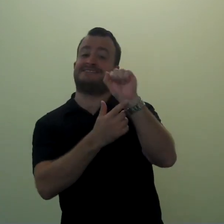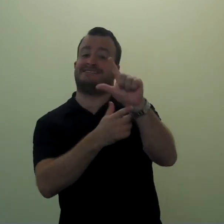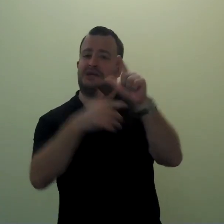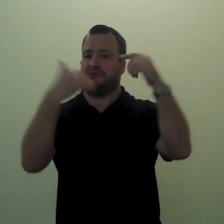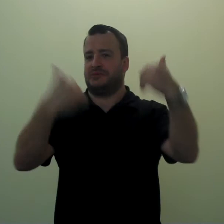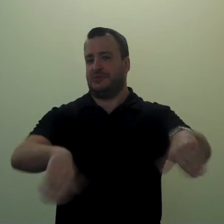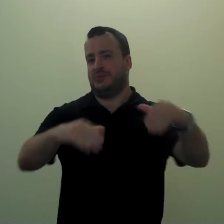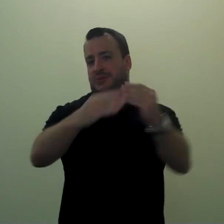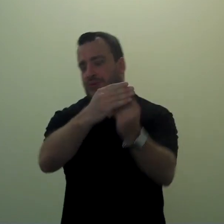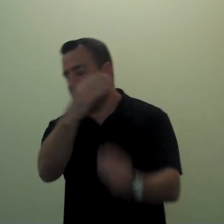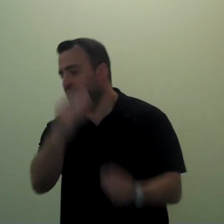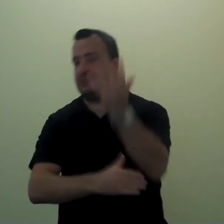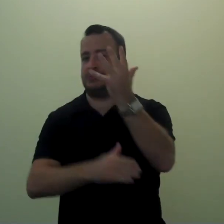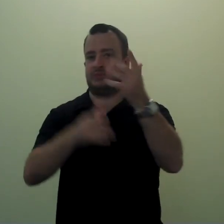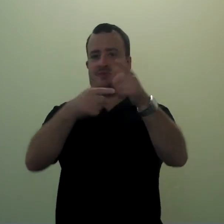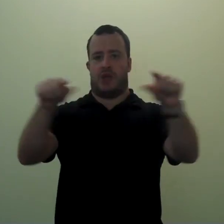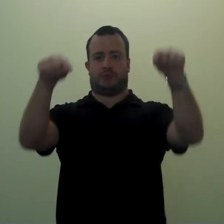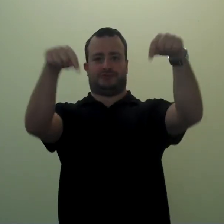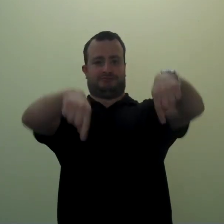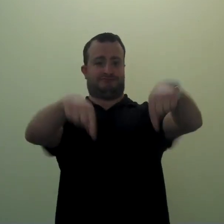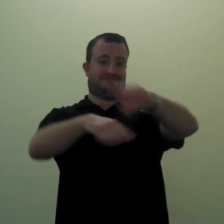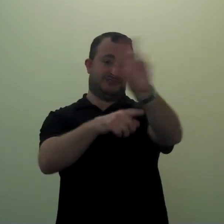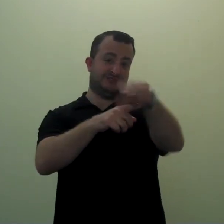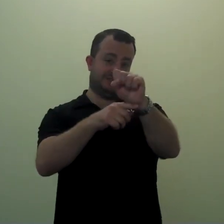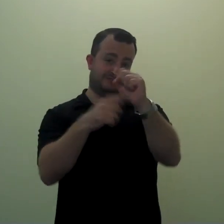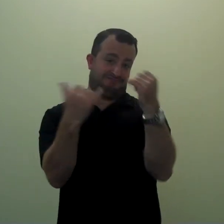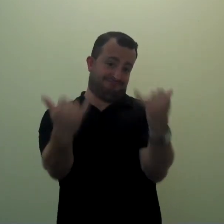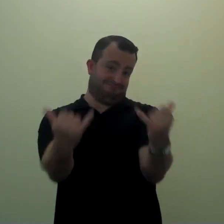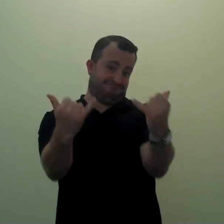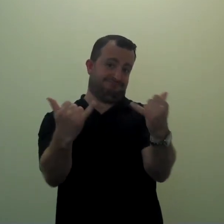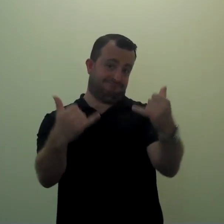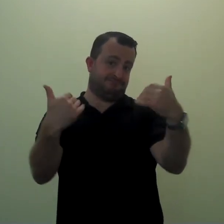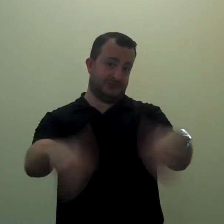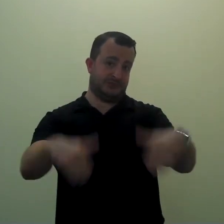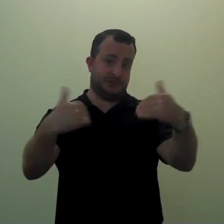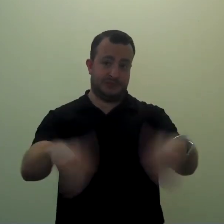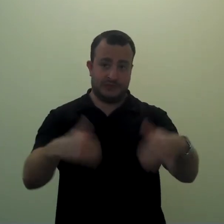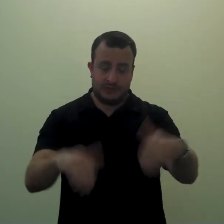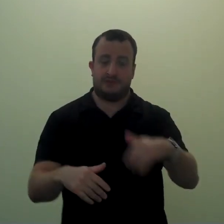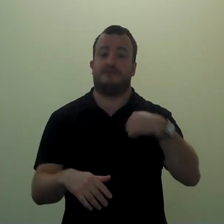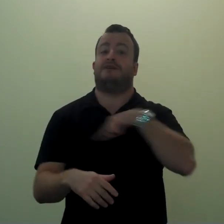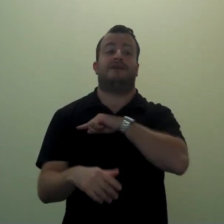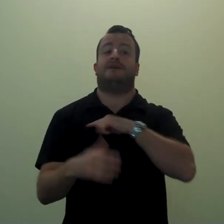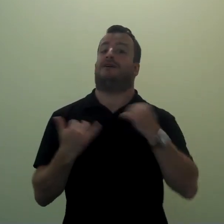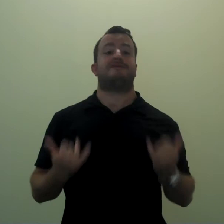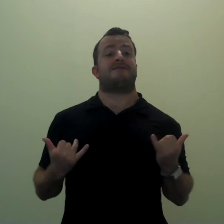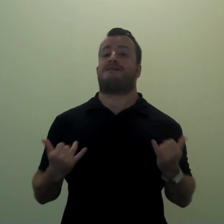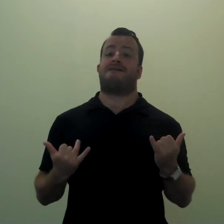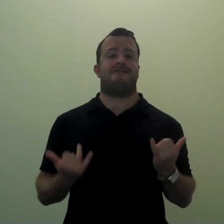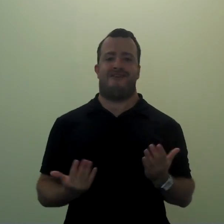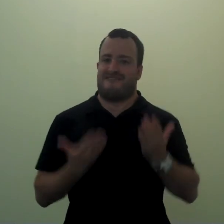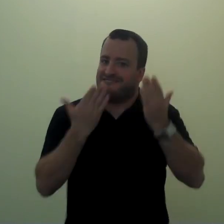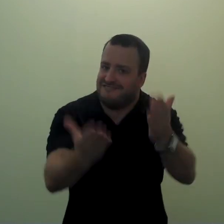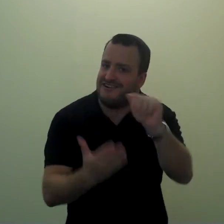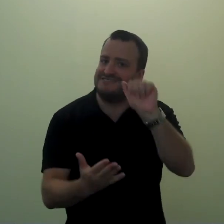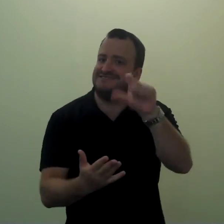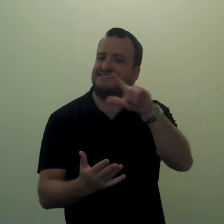American Sign Language is the fastest growing language in the United States right now. We offered an